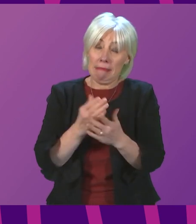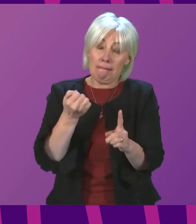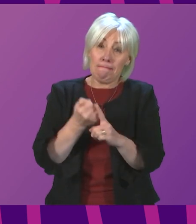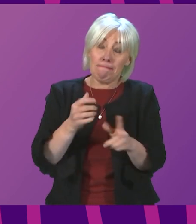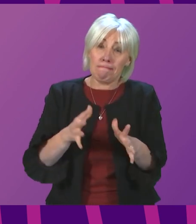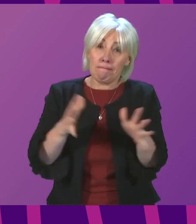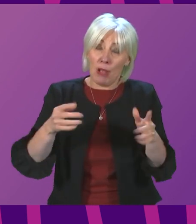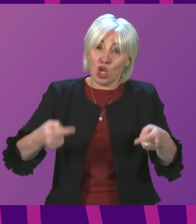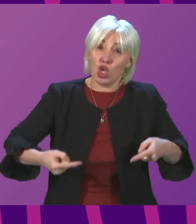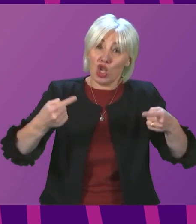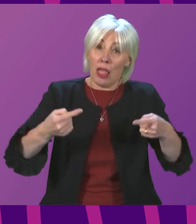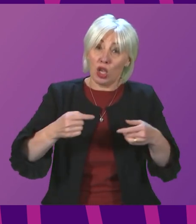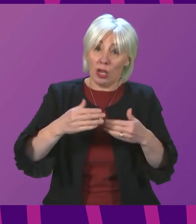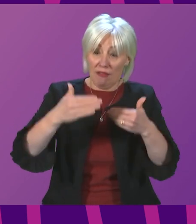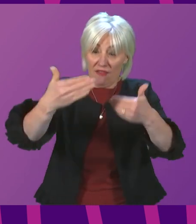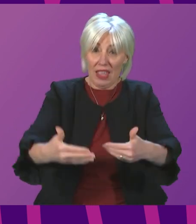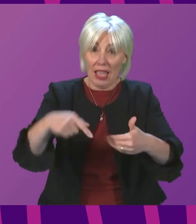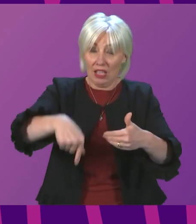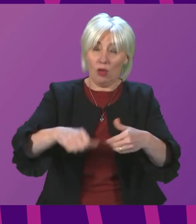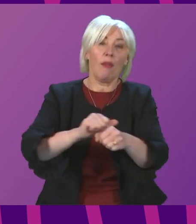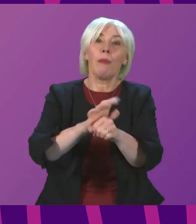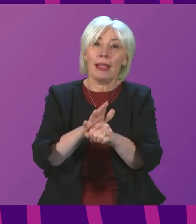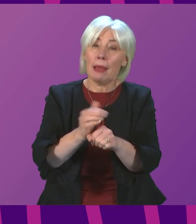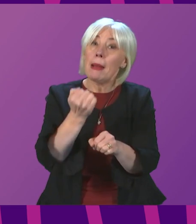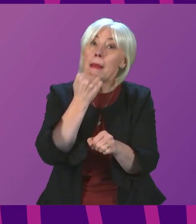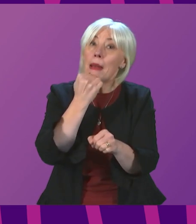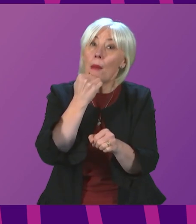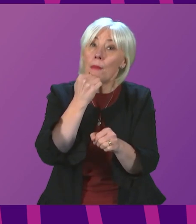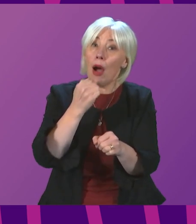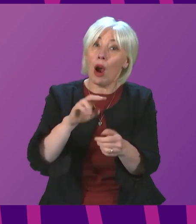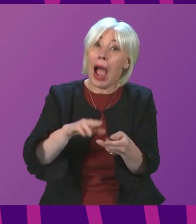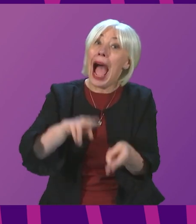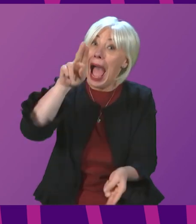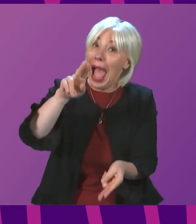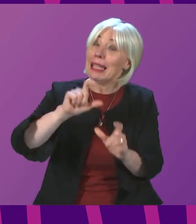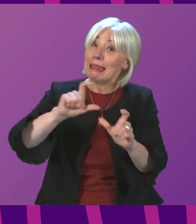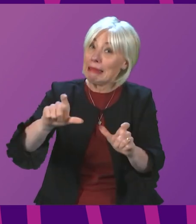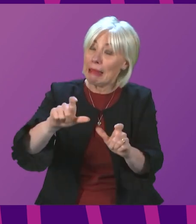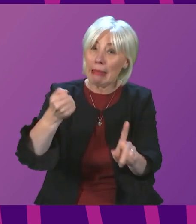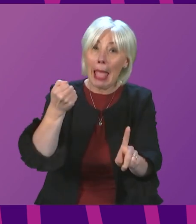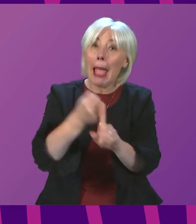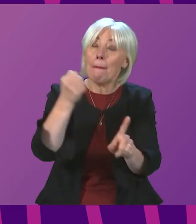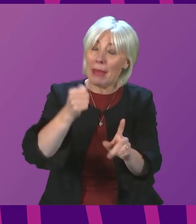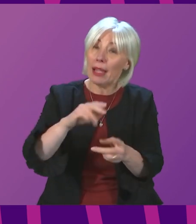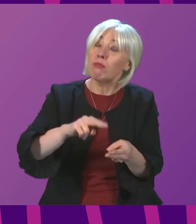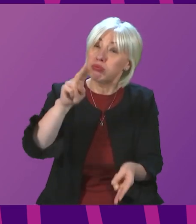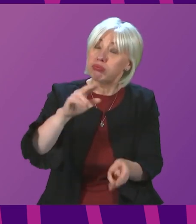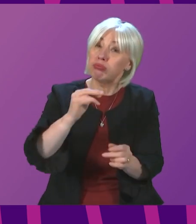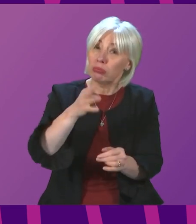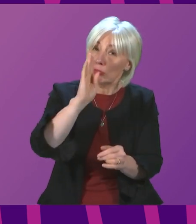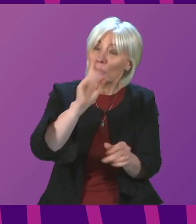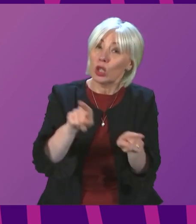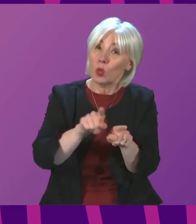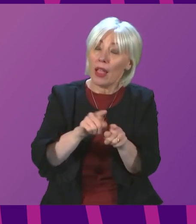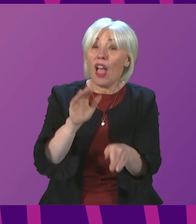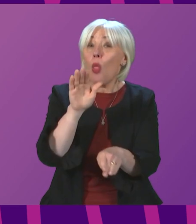challenging phase of the pandemic. Case numbers are high and the impacts of that are severe. And, of course, the future trajectory, as I